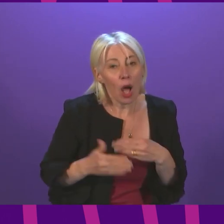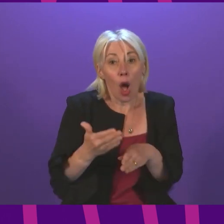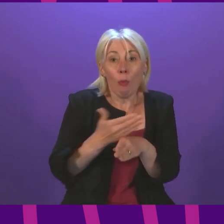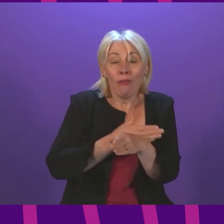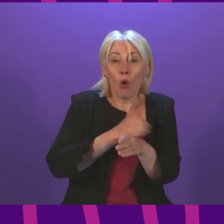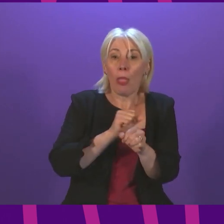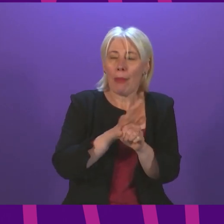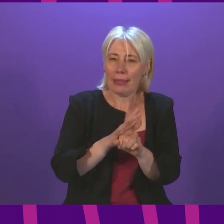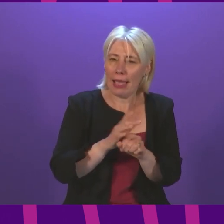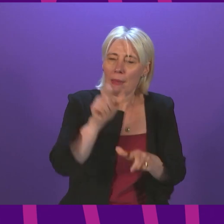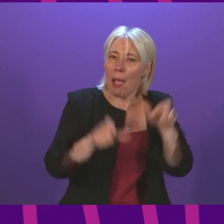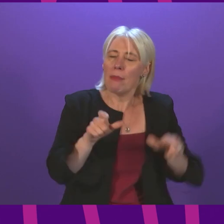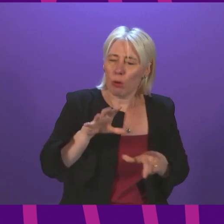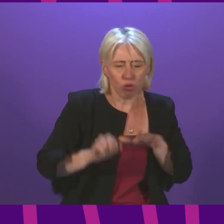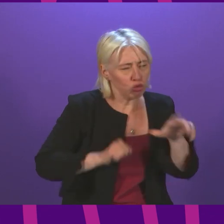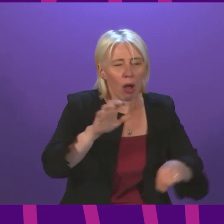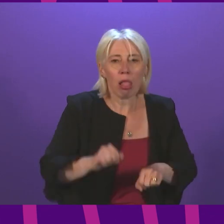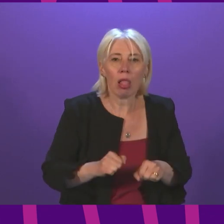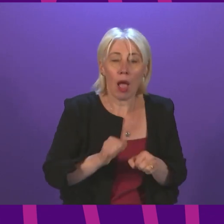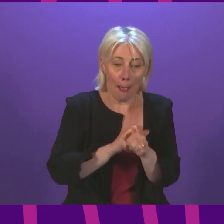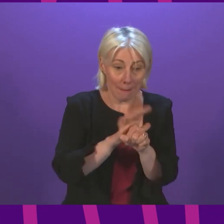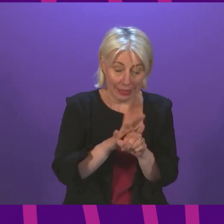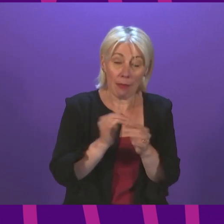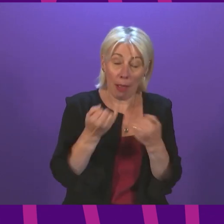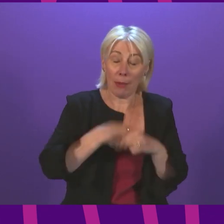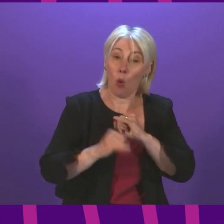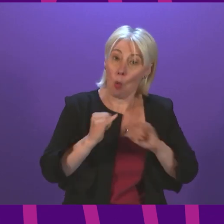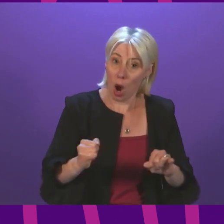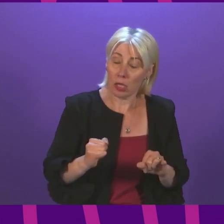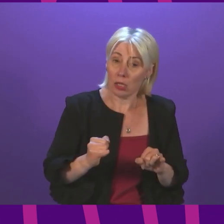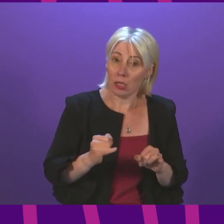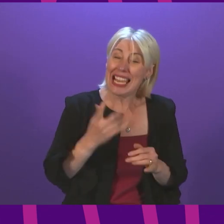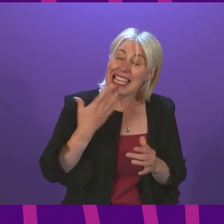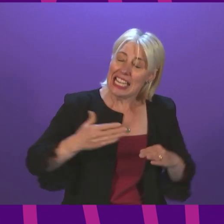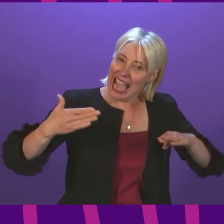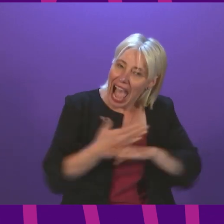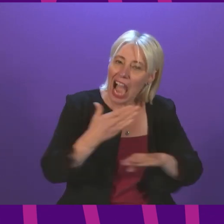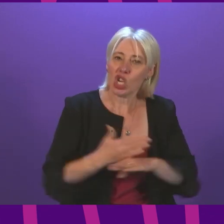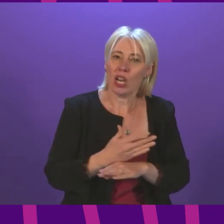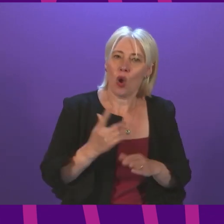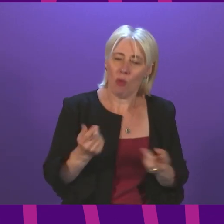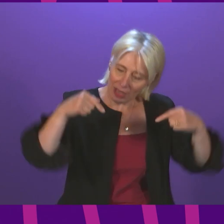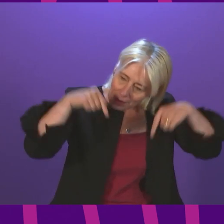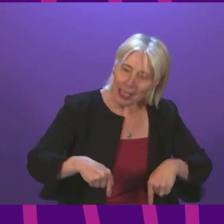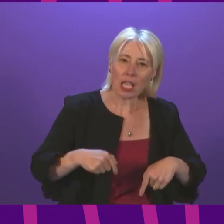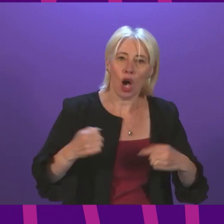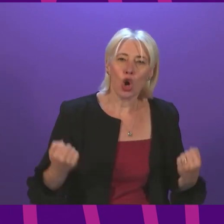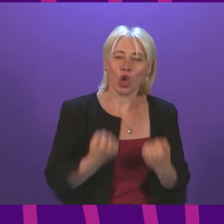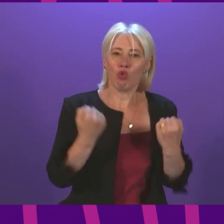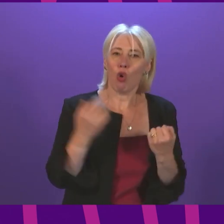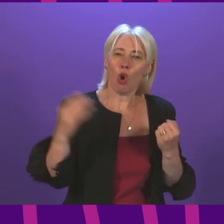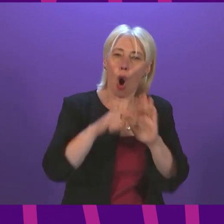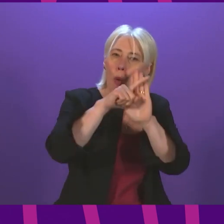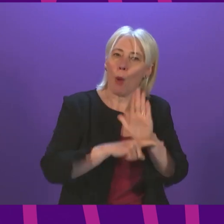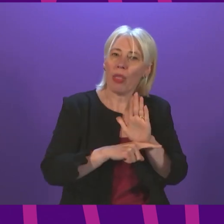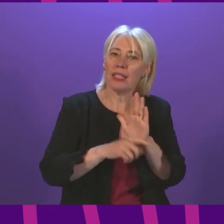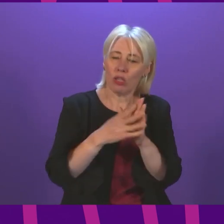pandemic has made it worse. They are struggling even more now. They need action. We must stand here and strong against all policies that push